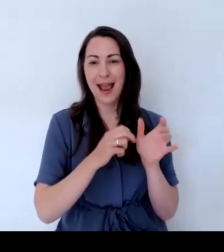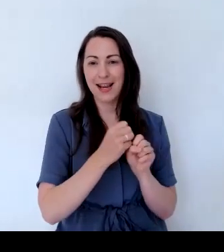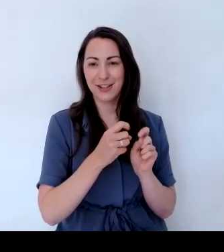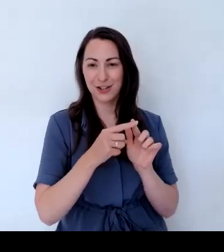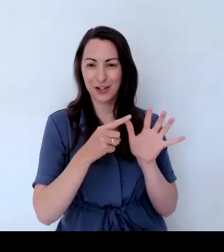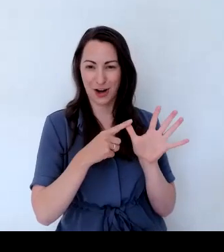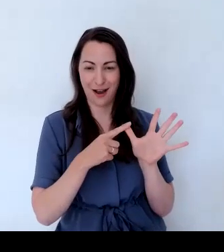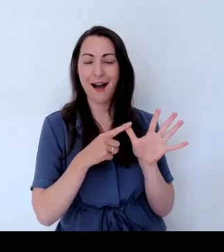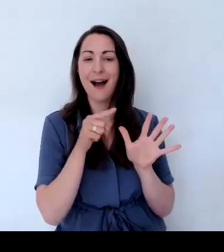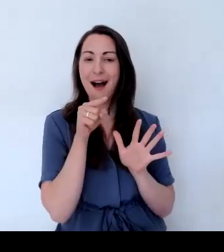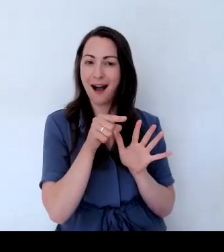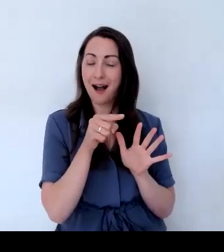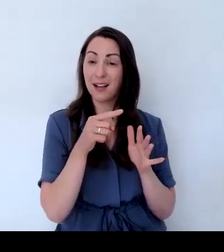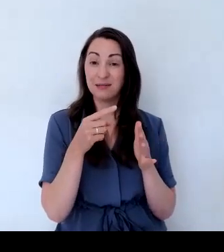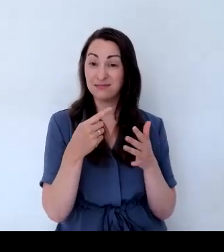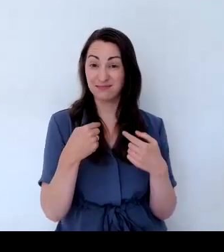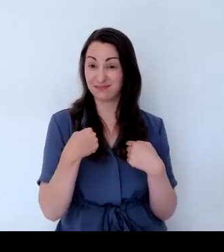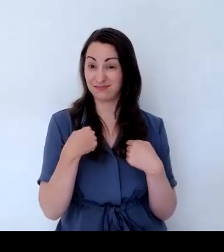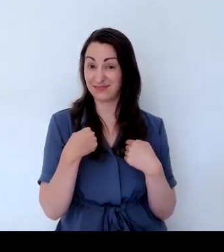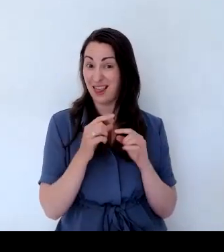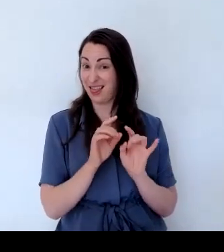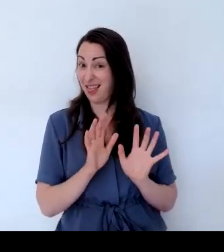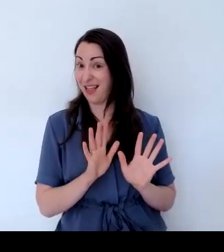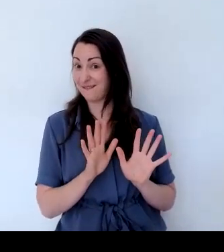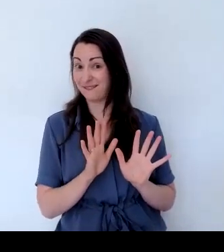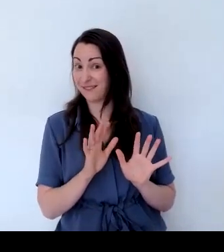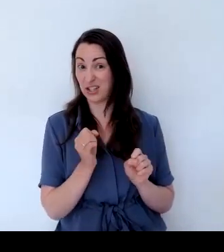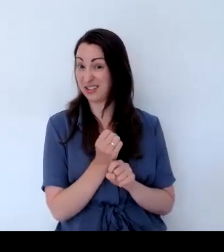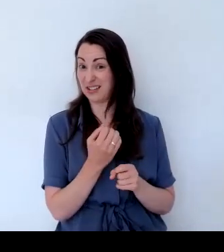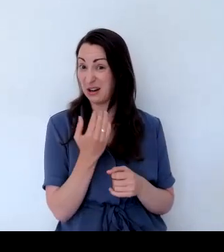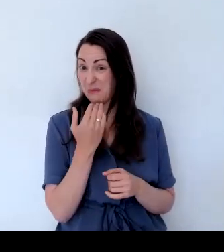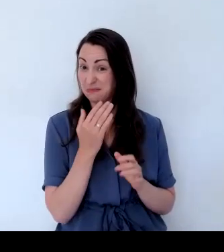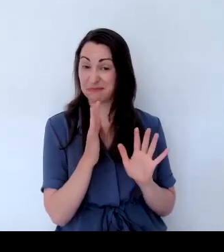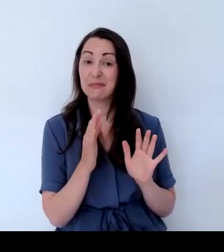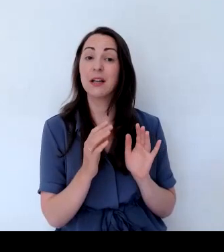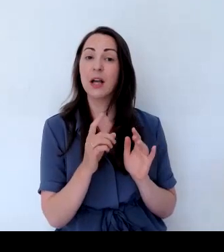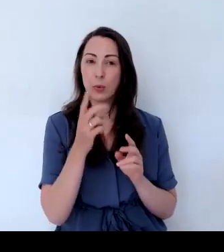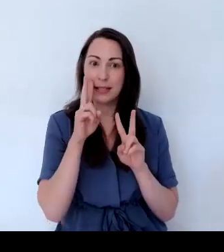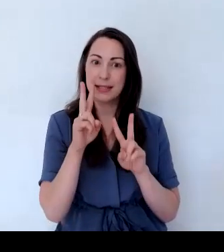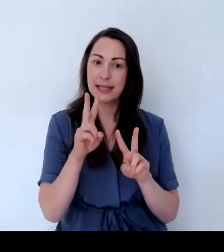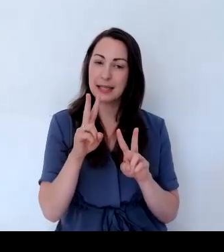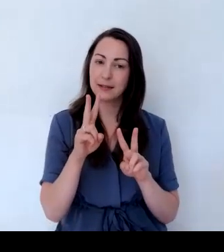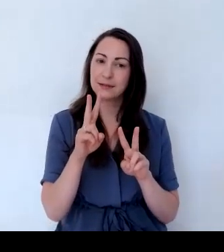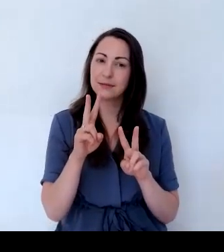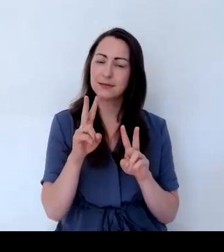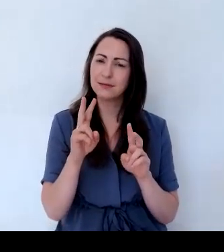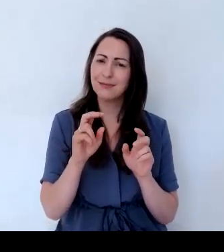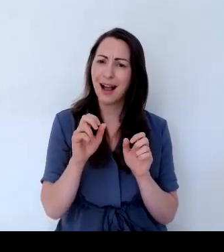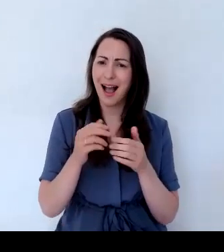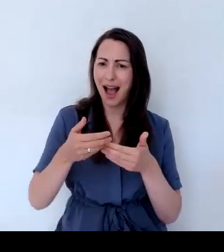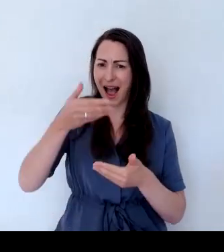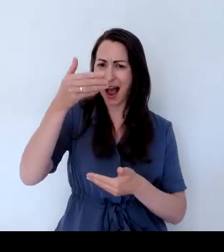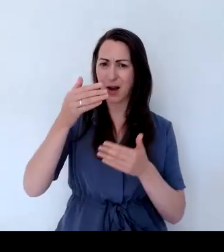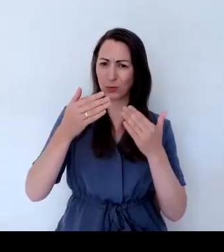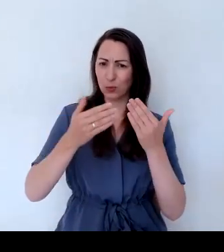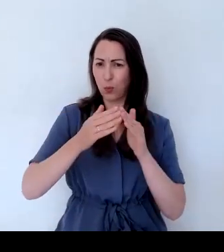And you can see that it's absolutely covered the front of the house. Now this doesn't take an awful lot of looking